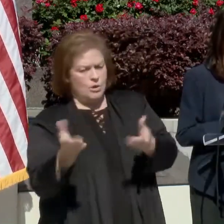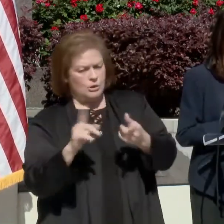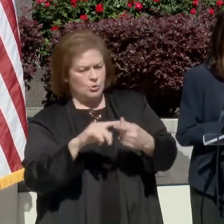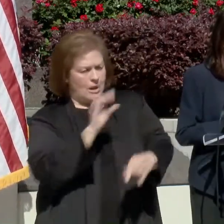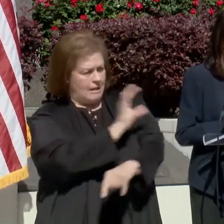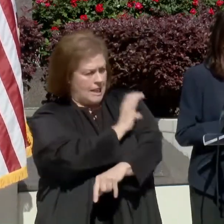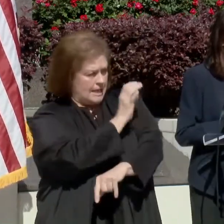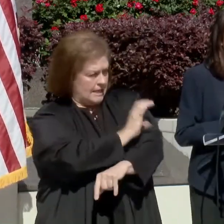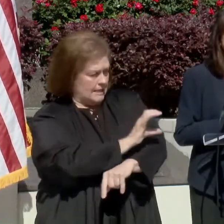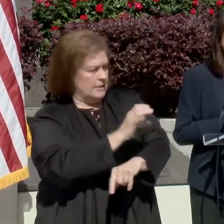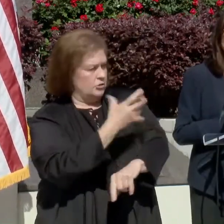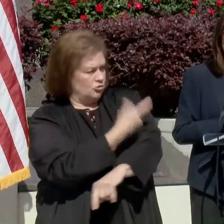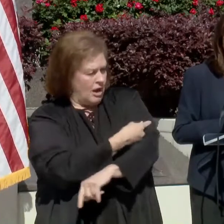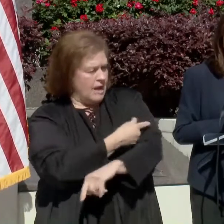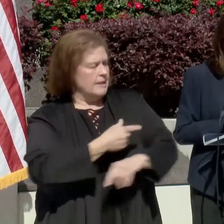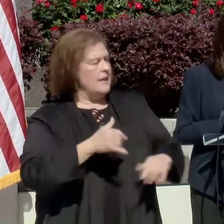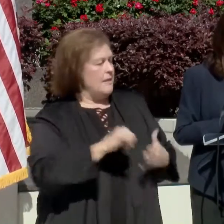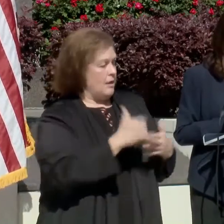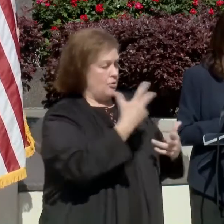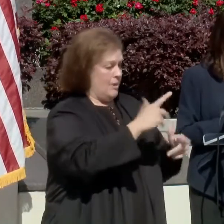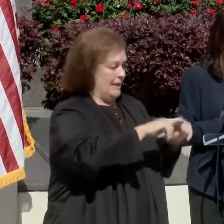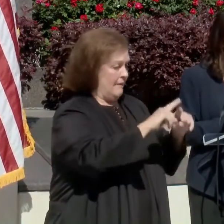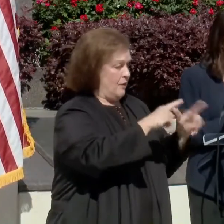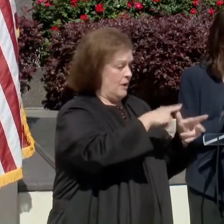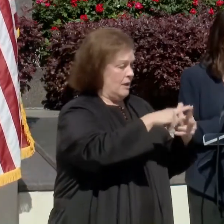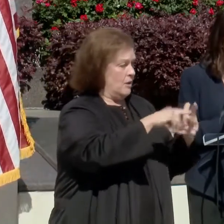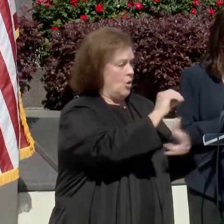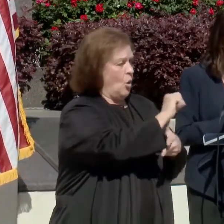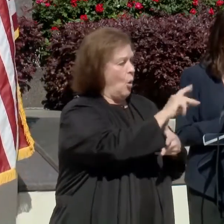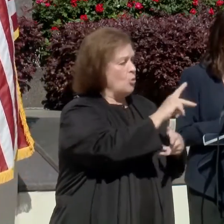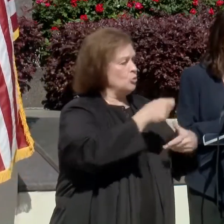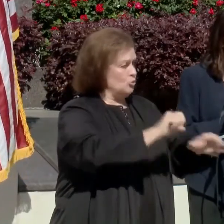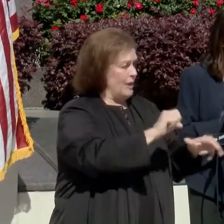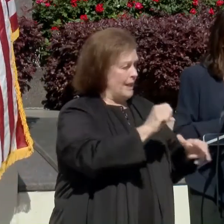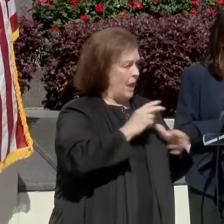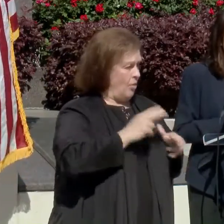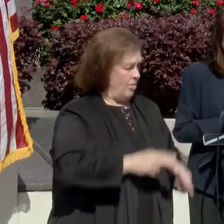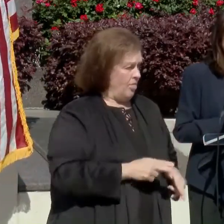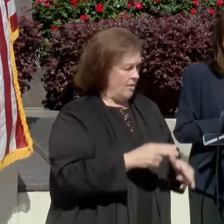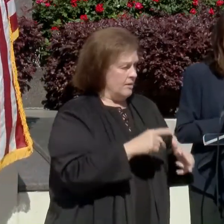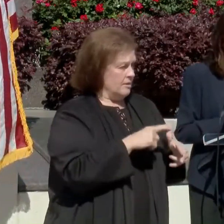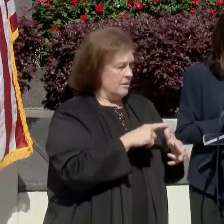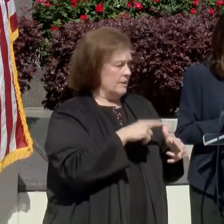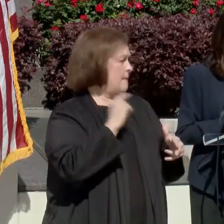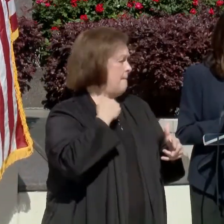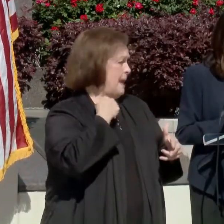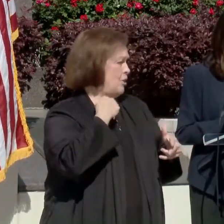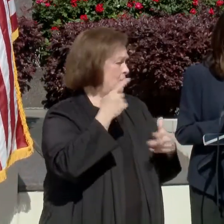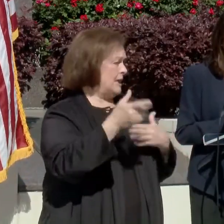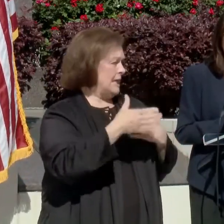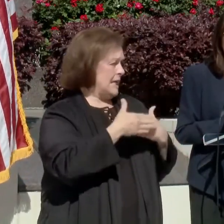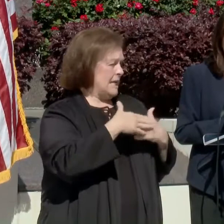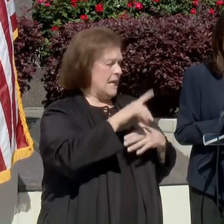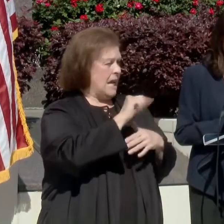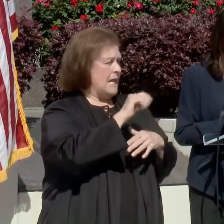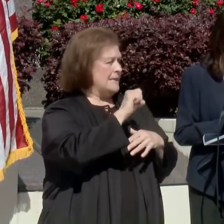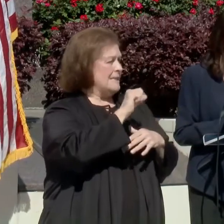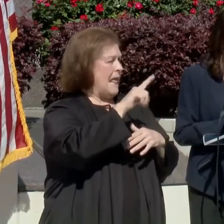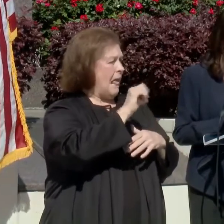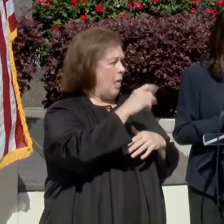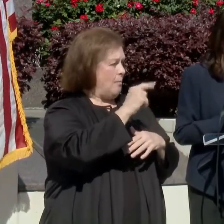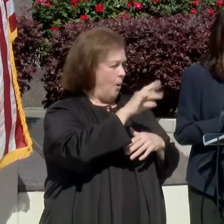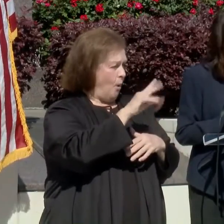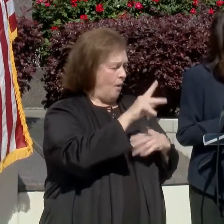partnering with three different clinics to do this initiative. Oak Street Health. They're in Metairie near near LaSalle Park on